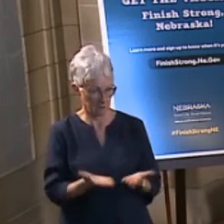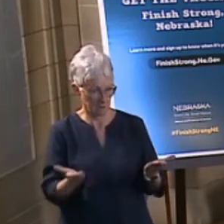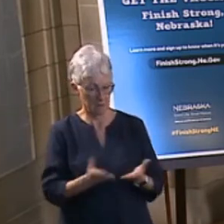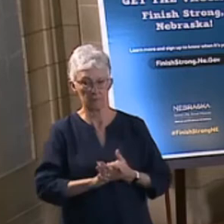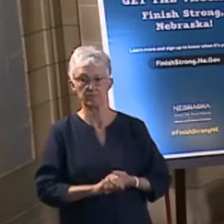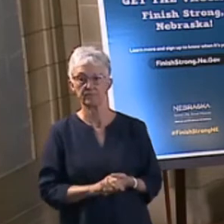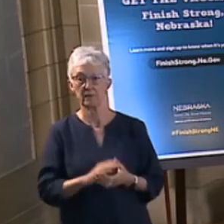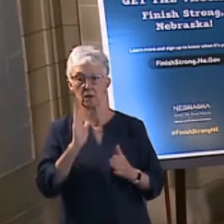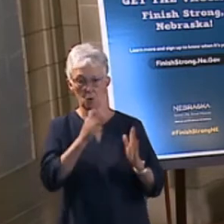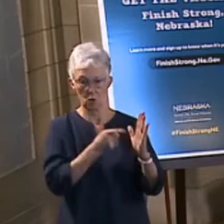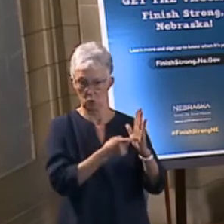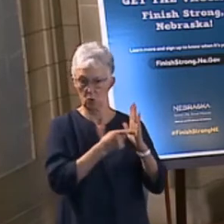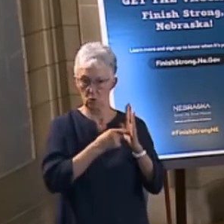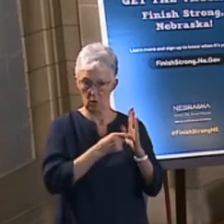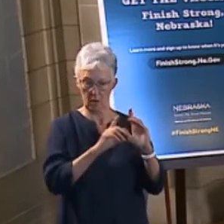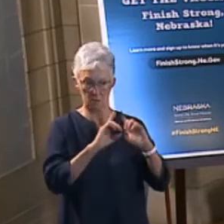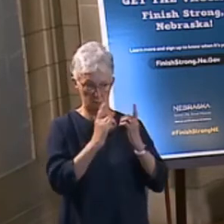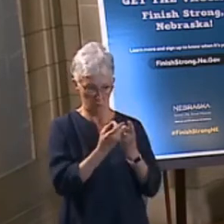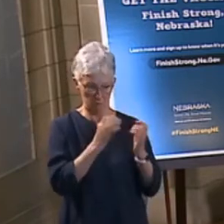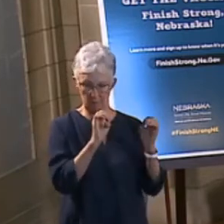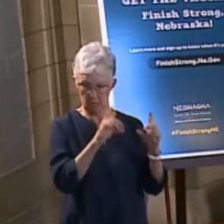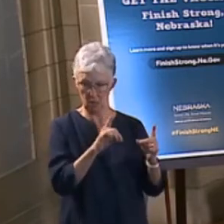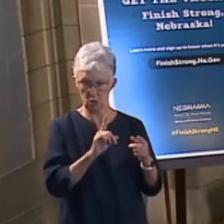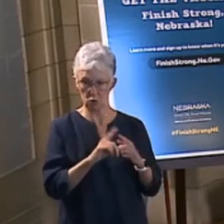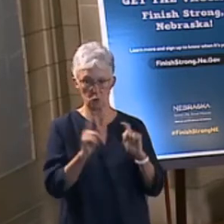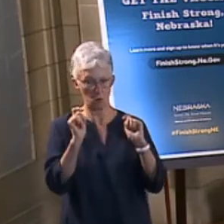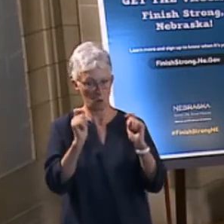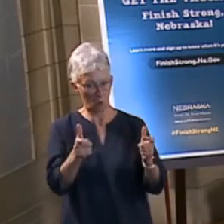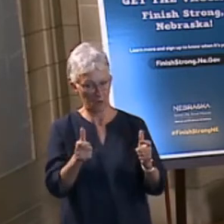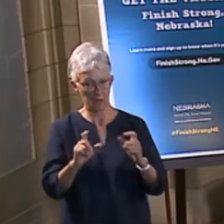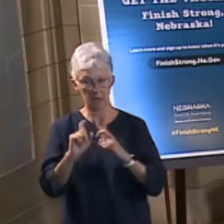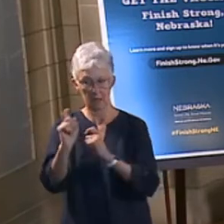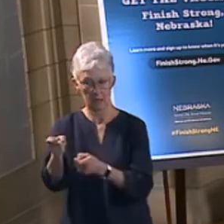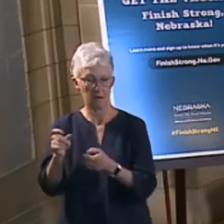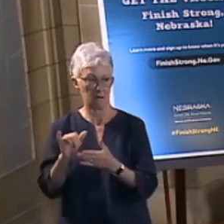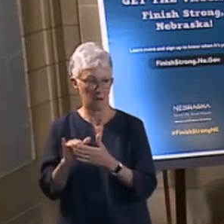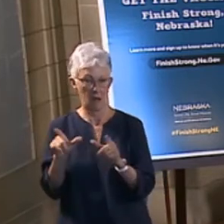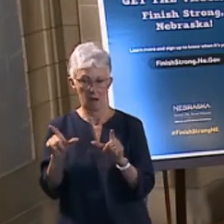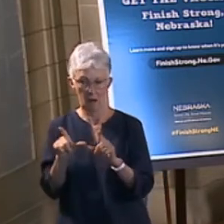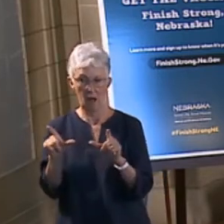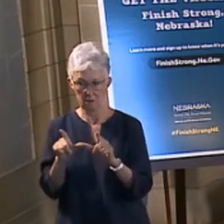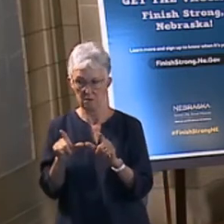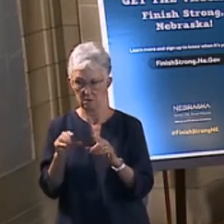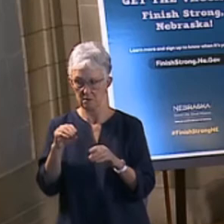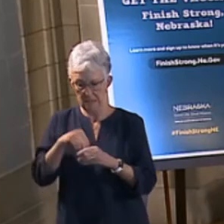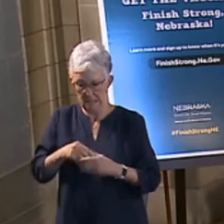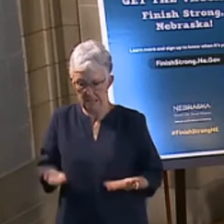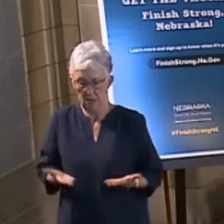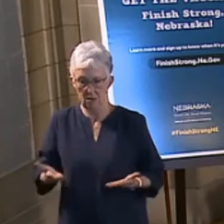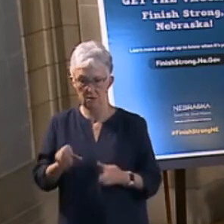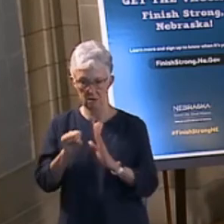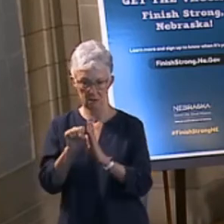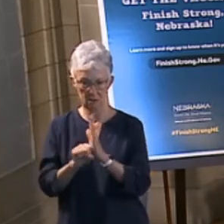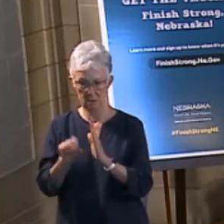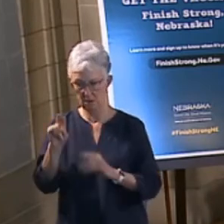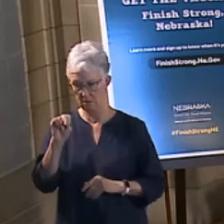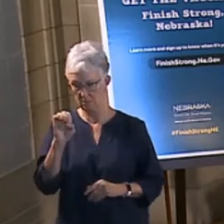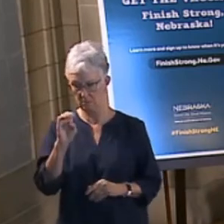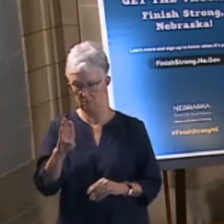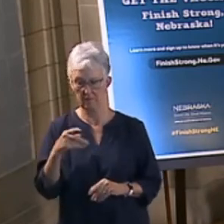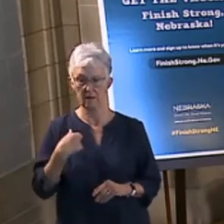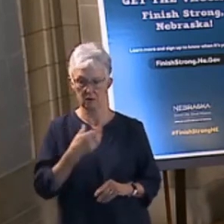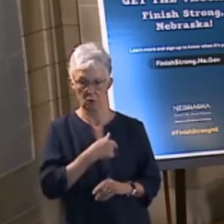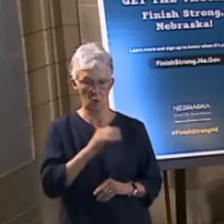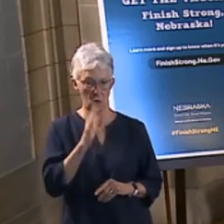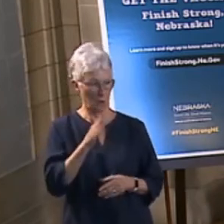to expedite getting that done. So we're very pleased to have that. And so what I'd like to do is, because we're going to do a little bit of social distancing